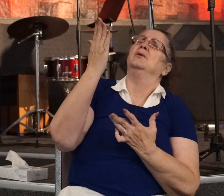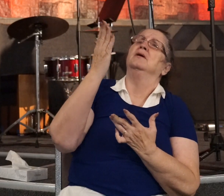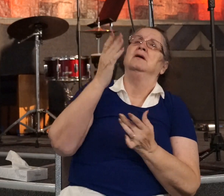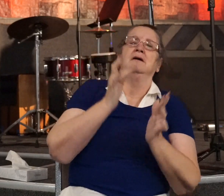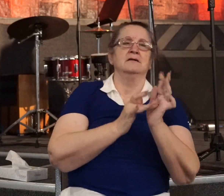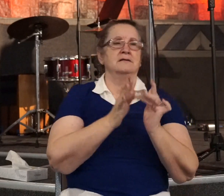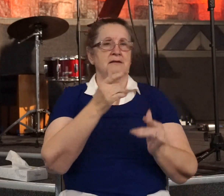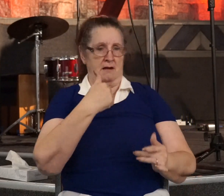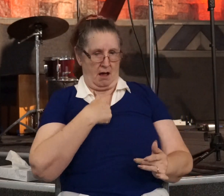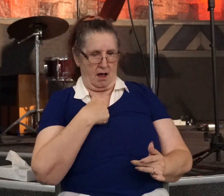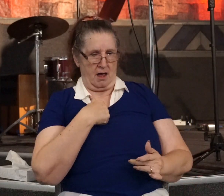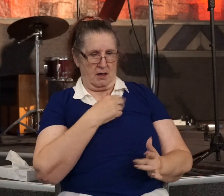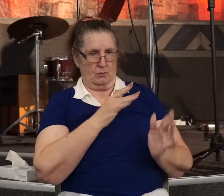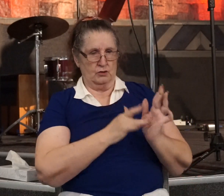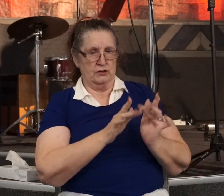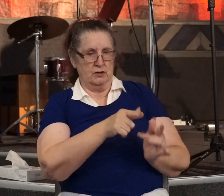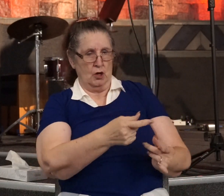Jesus, who you are persecuting me.